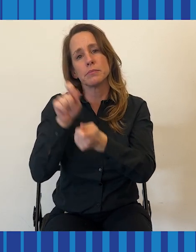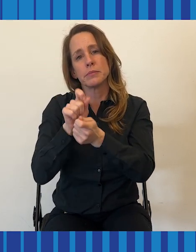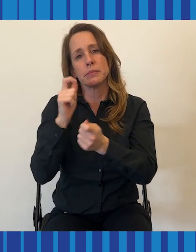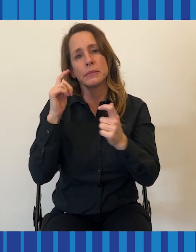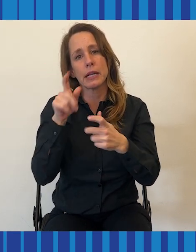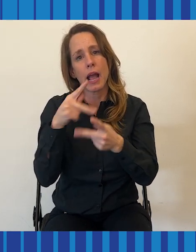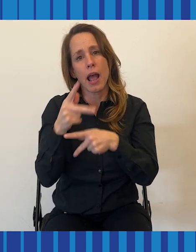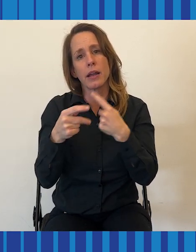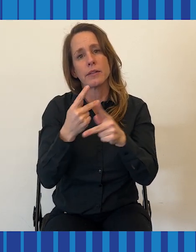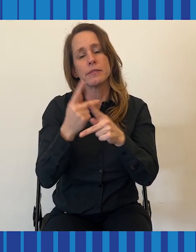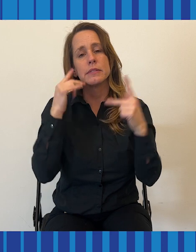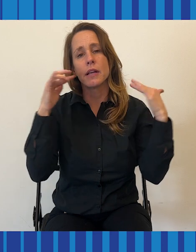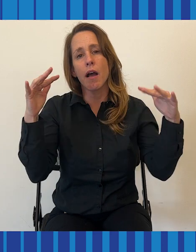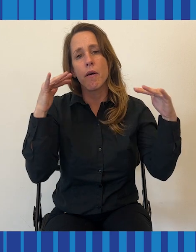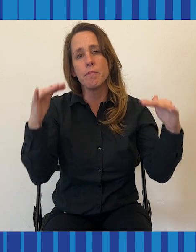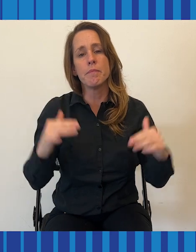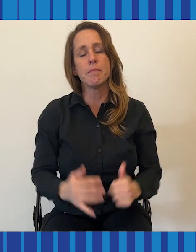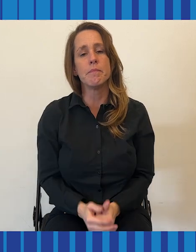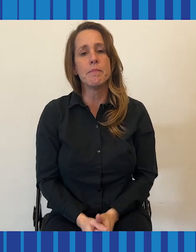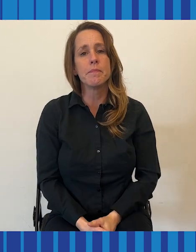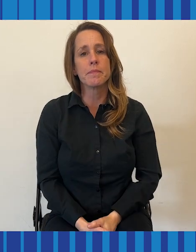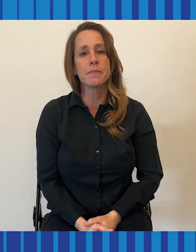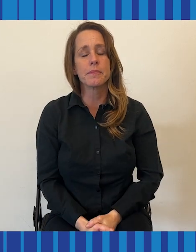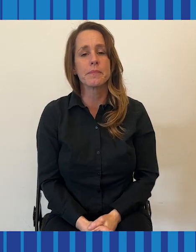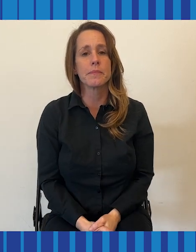type of sound that you're hearing. Okay.